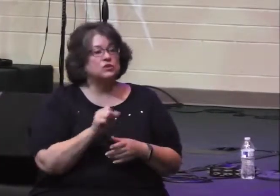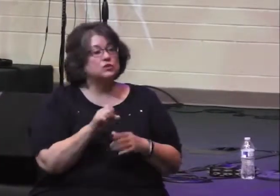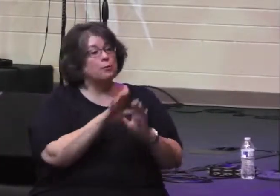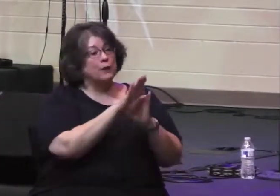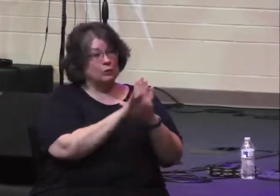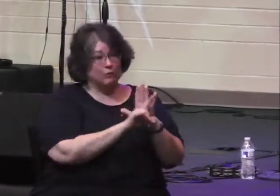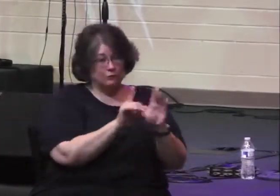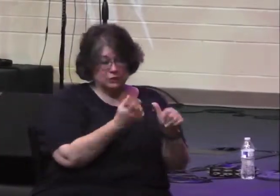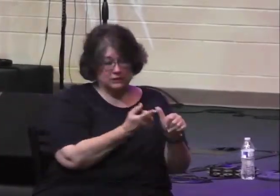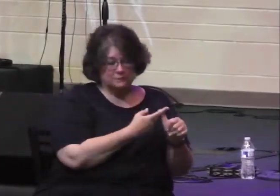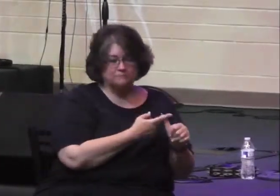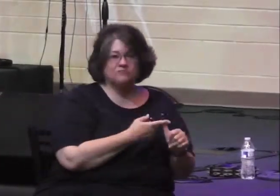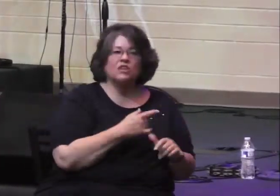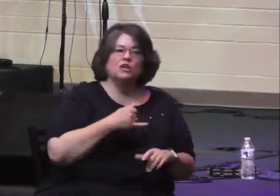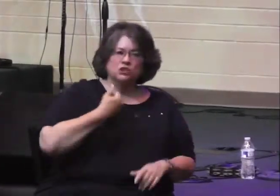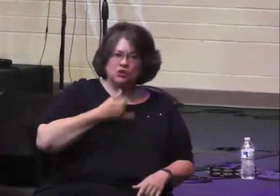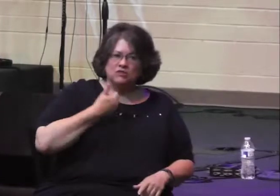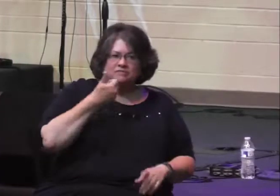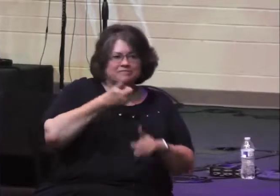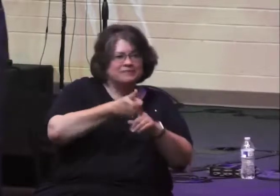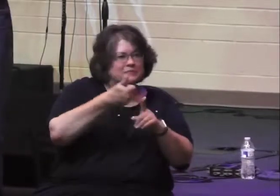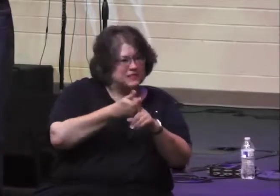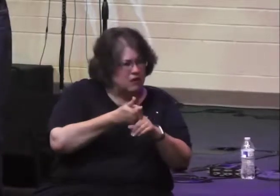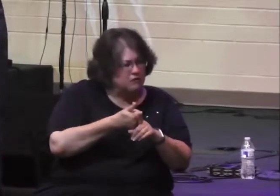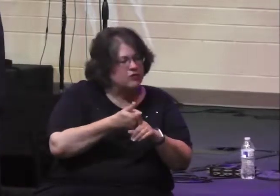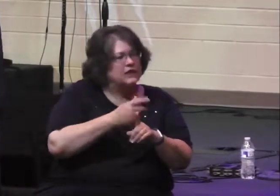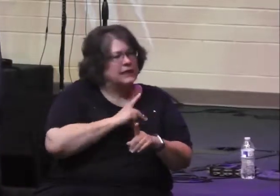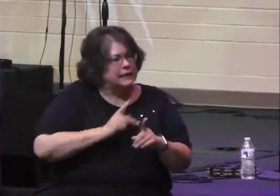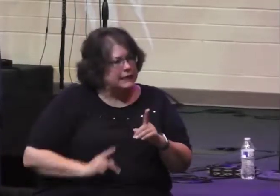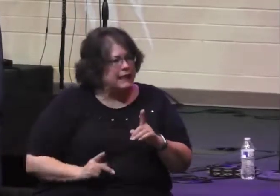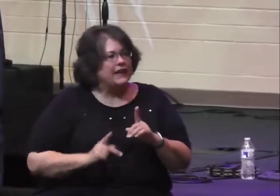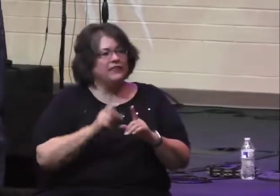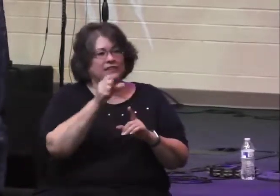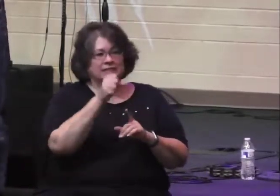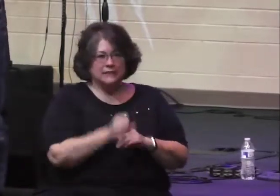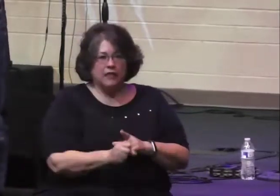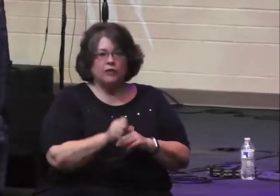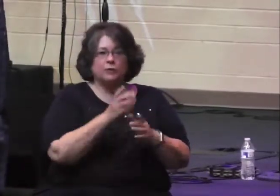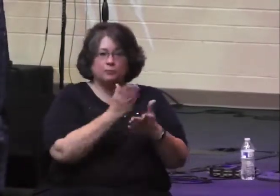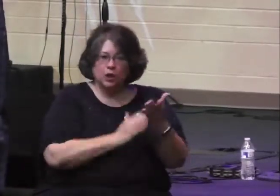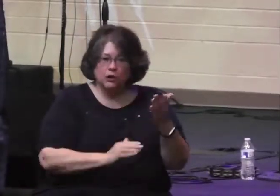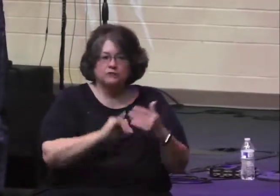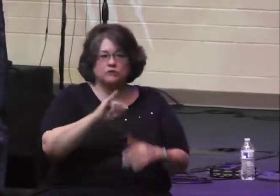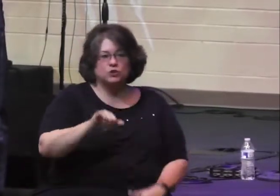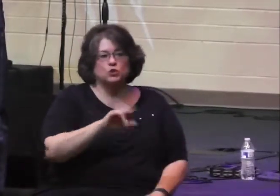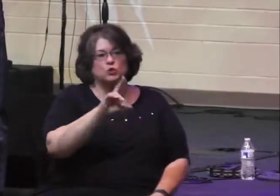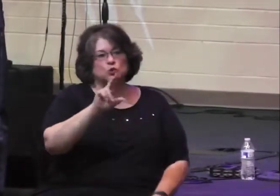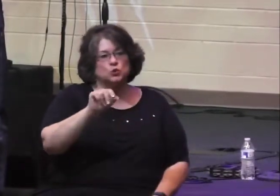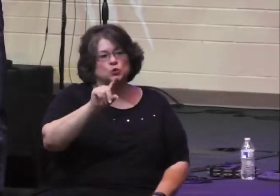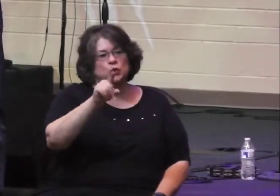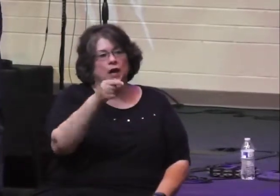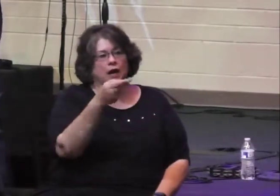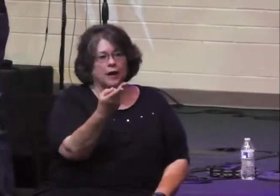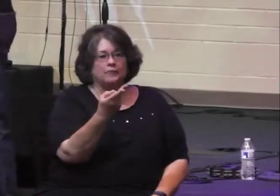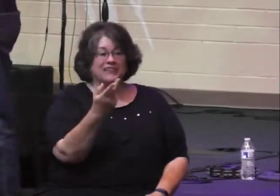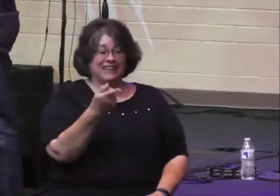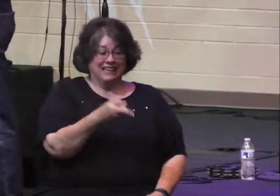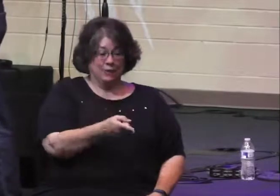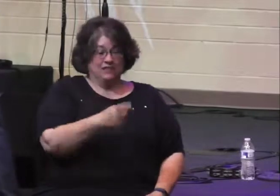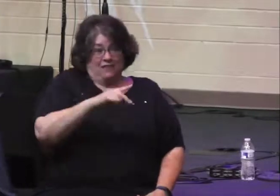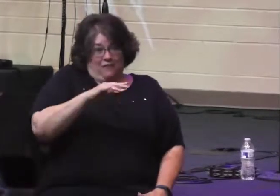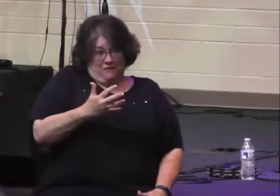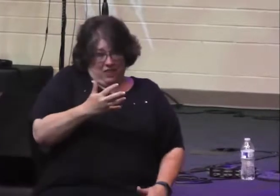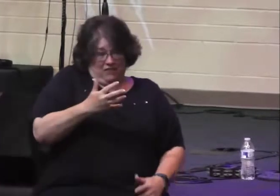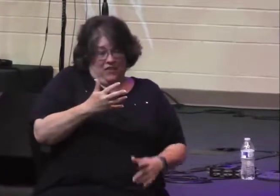So first, just some background on this king. As I said, he was a king in the southern kingdom of Judah. He is the fifth king to reign